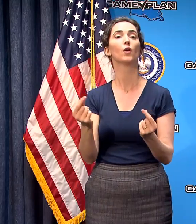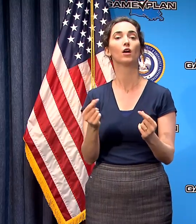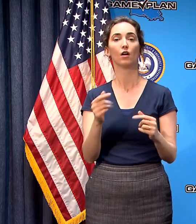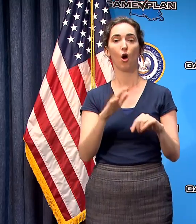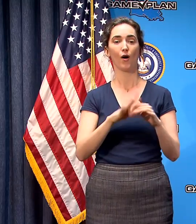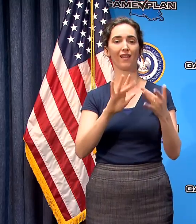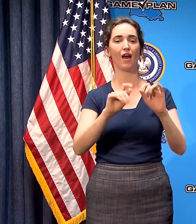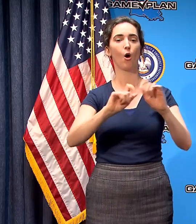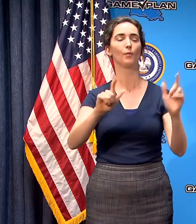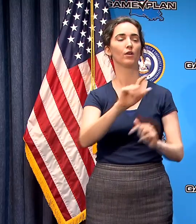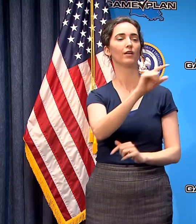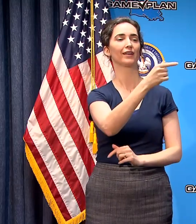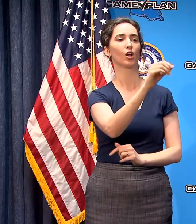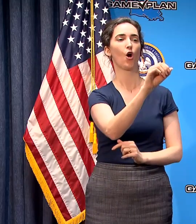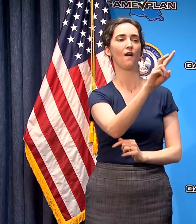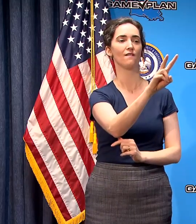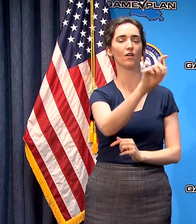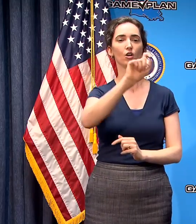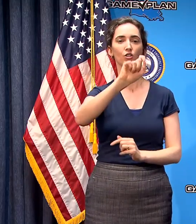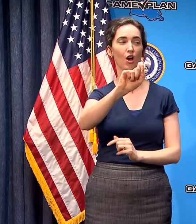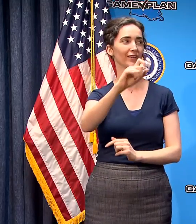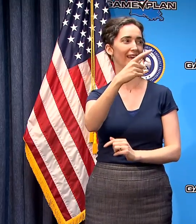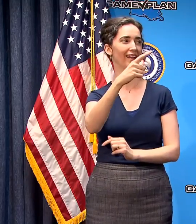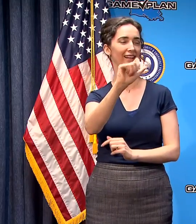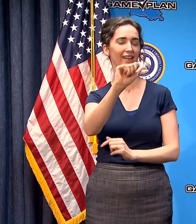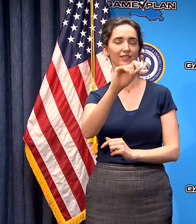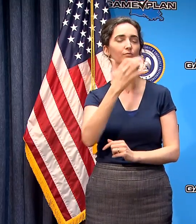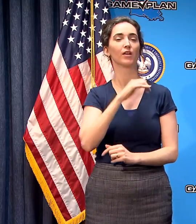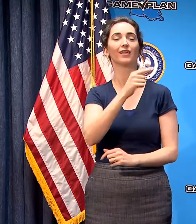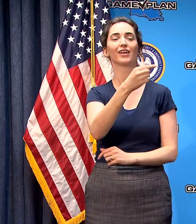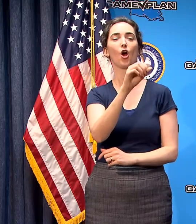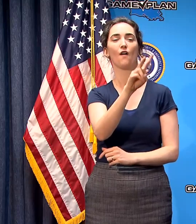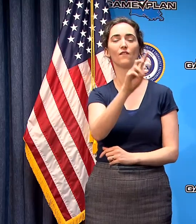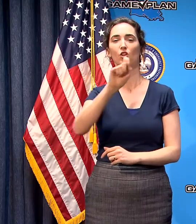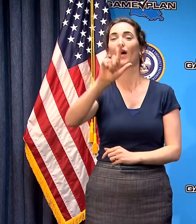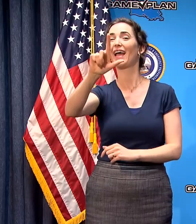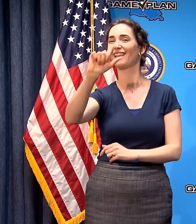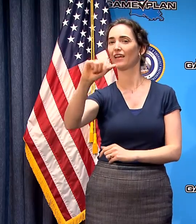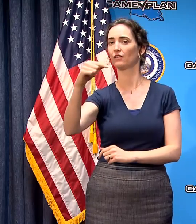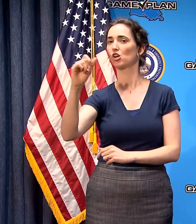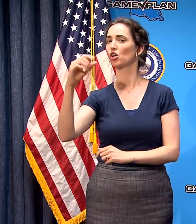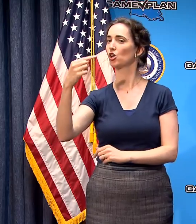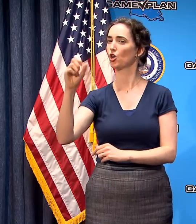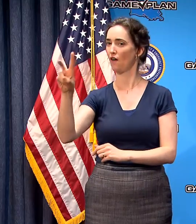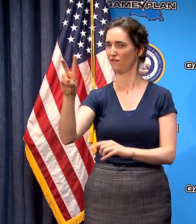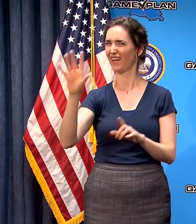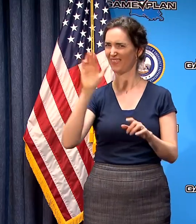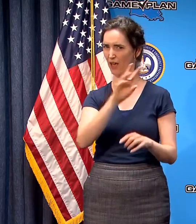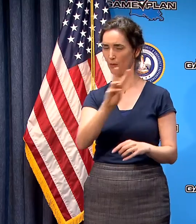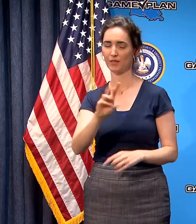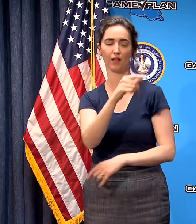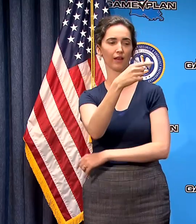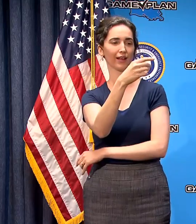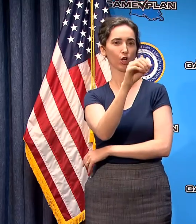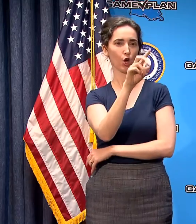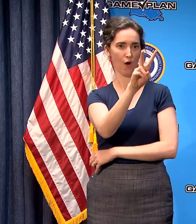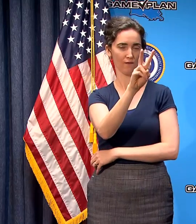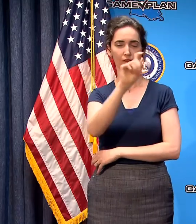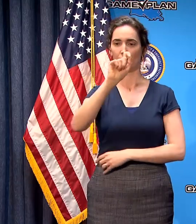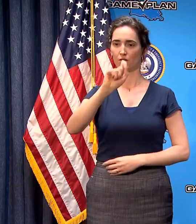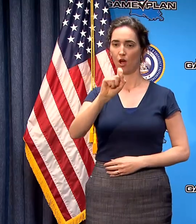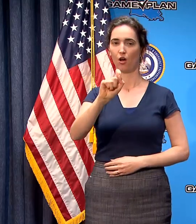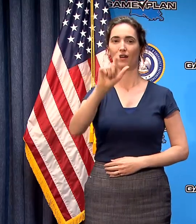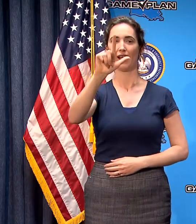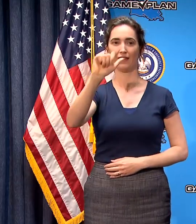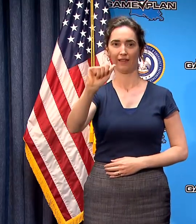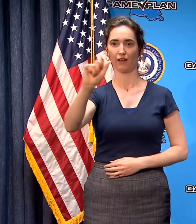.la.gov to answer more questions we're going to upload that site has information now every time